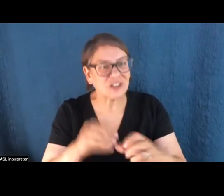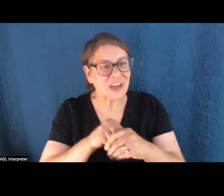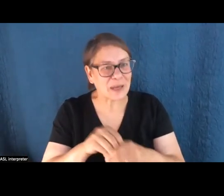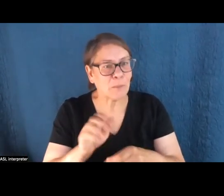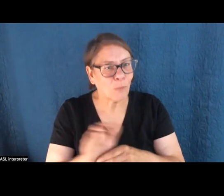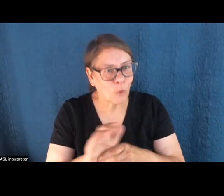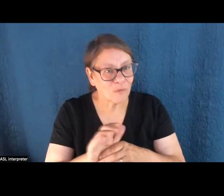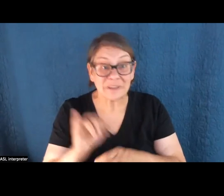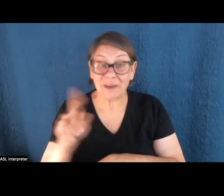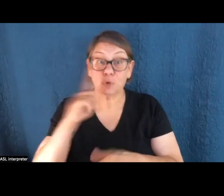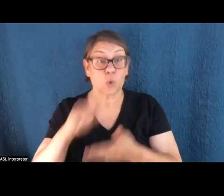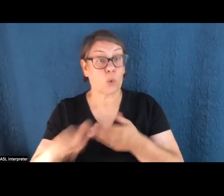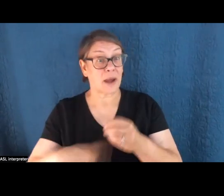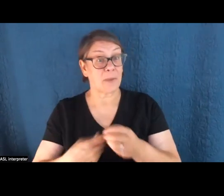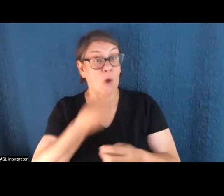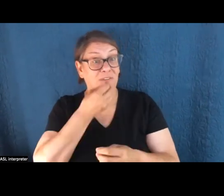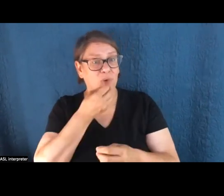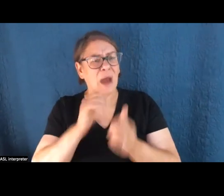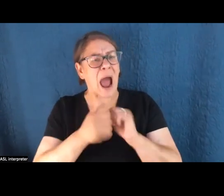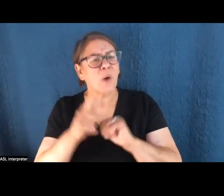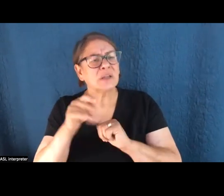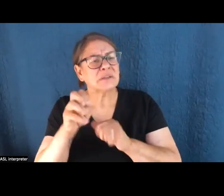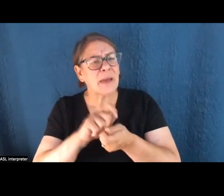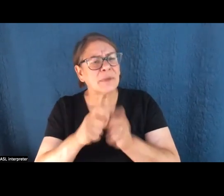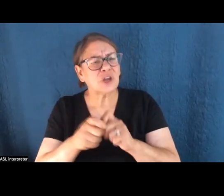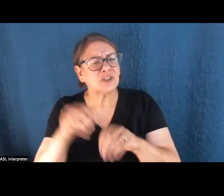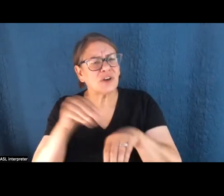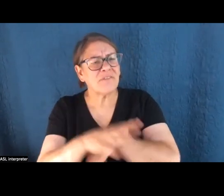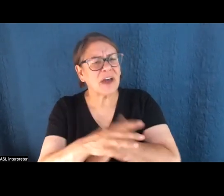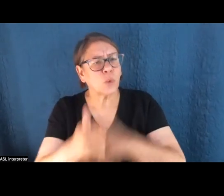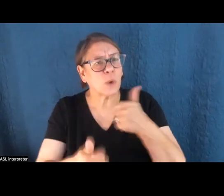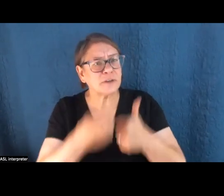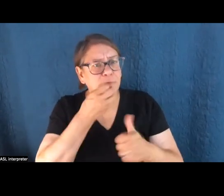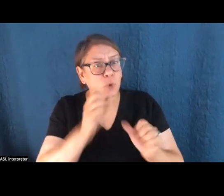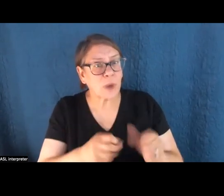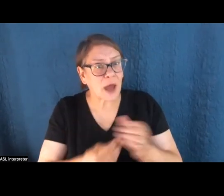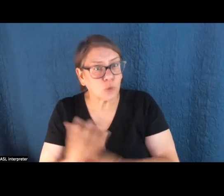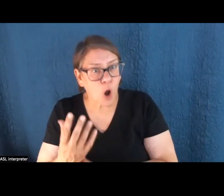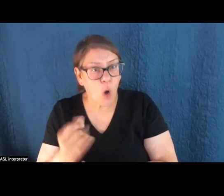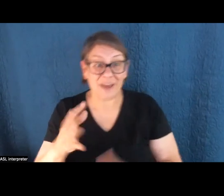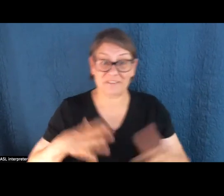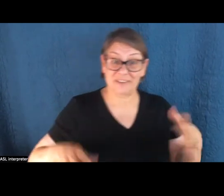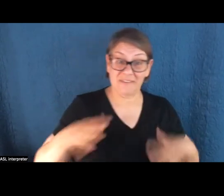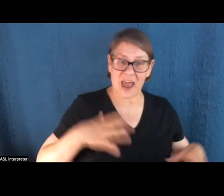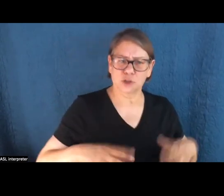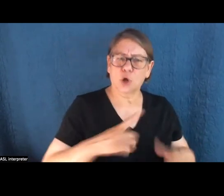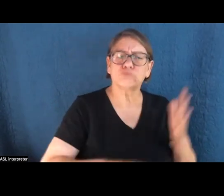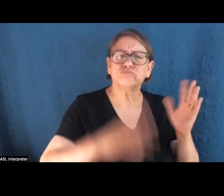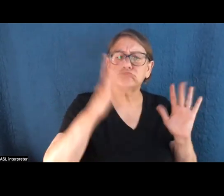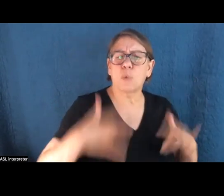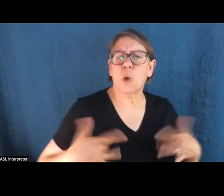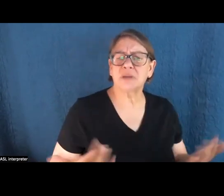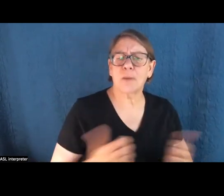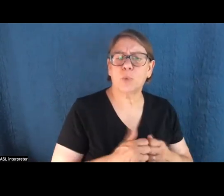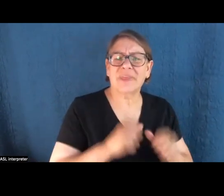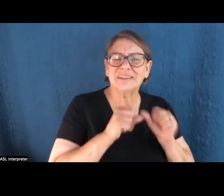how is climate change affecting which crops can be grown and where they can be grown? If you write about fashion, what's up with sustainable fashion? I mean, these